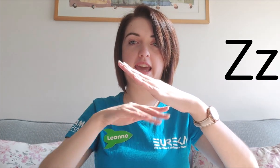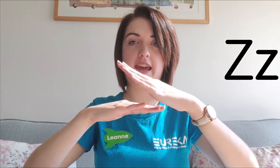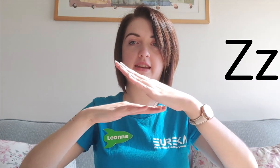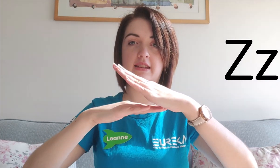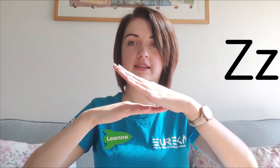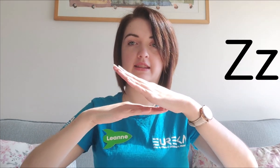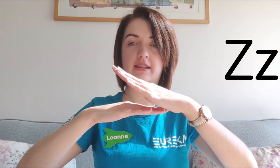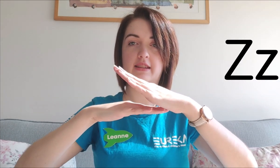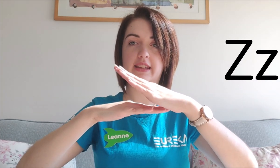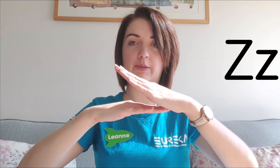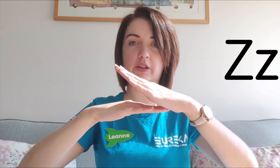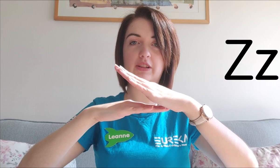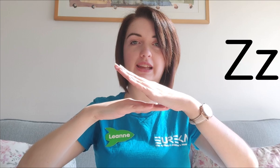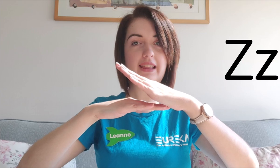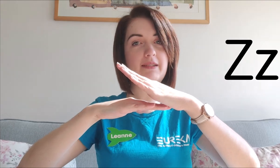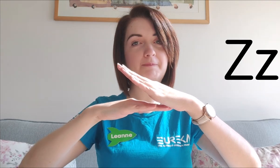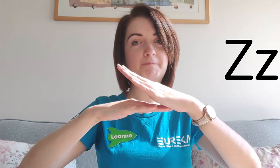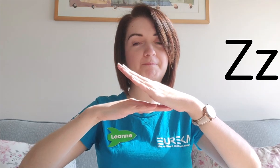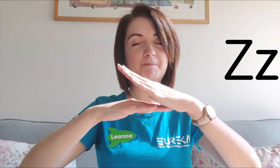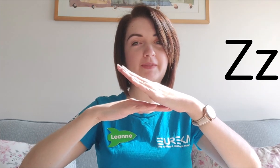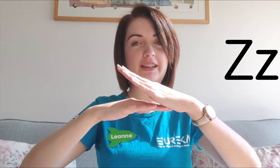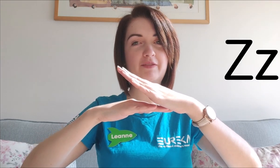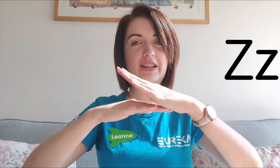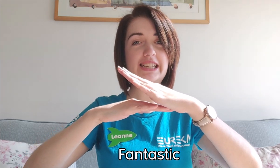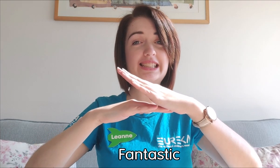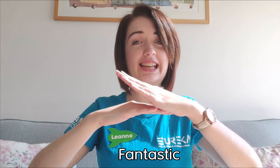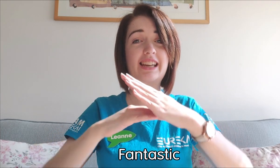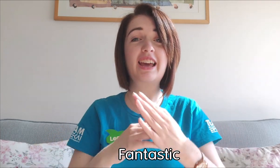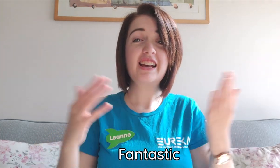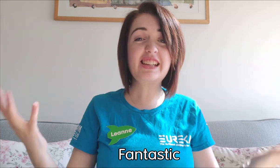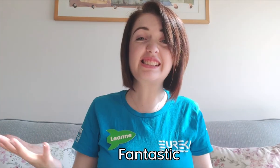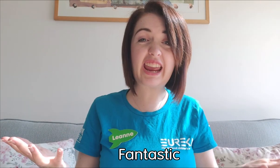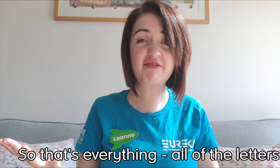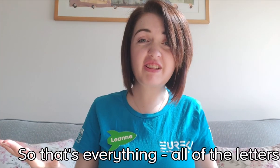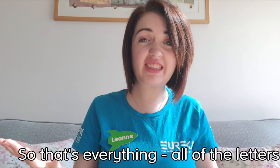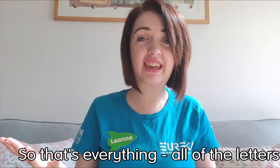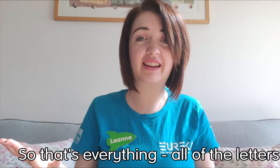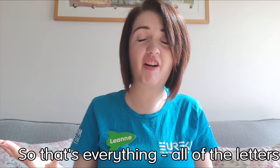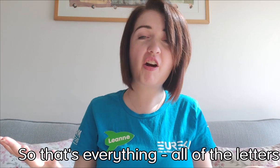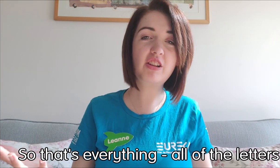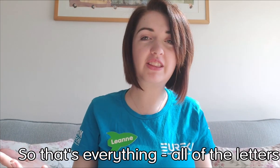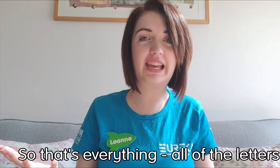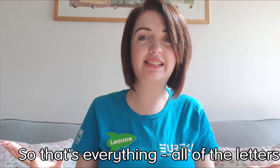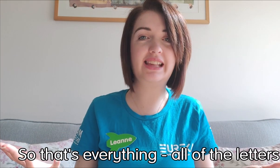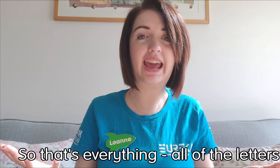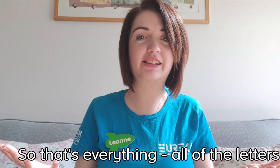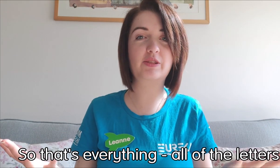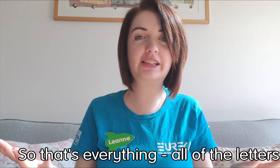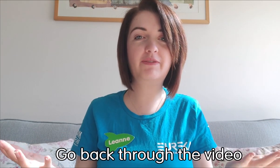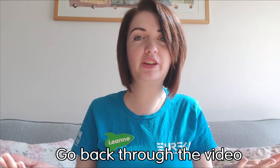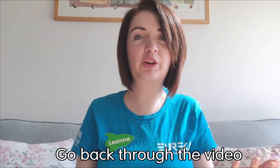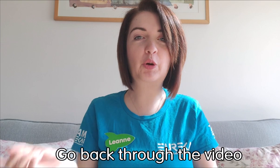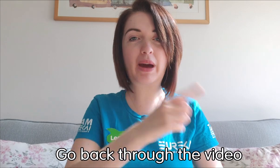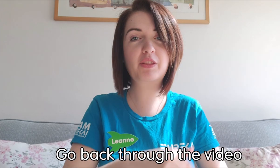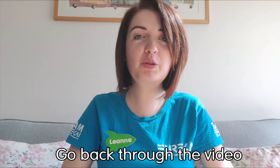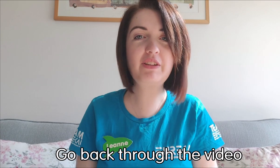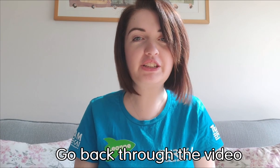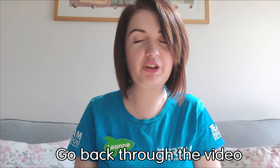air, it would look like that. Fantastic. So that's everything. All of the letters there. So see if you can go back through the video